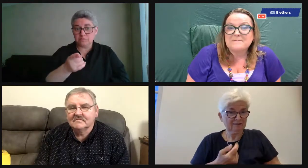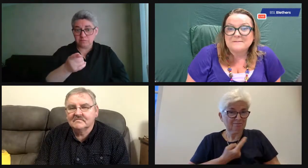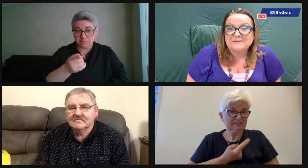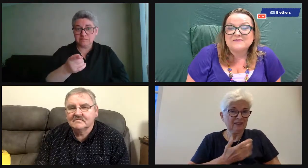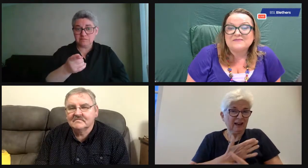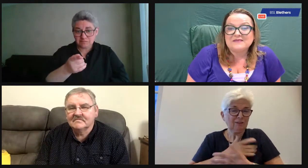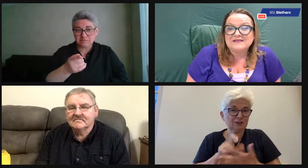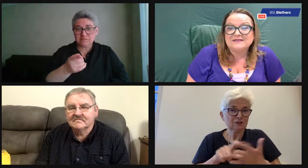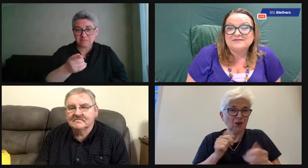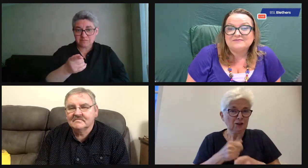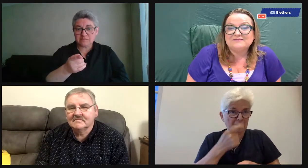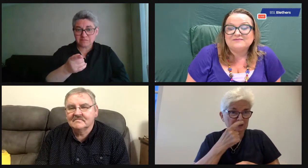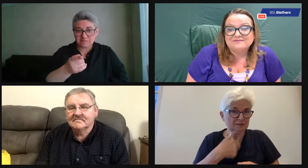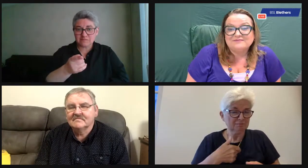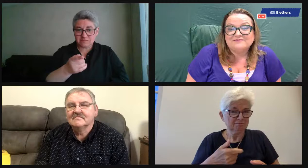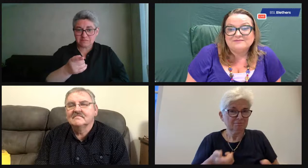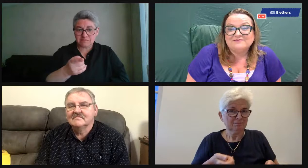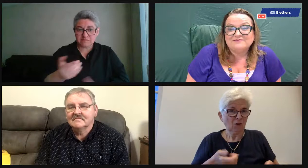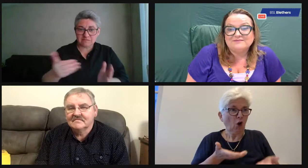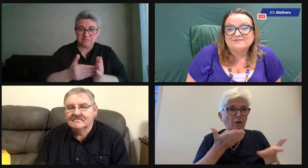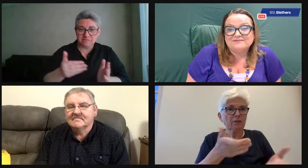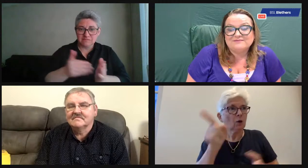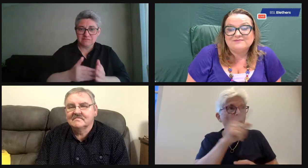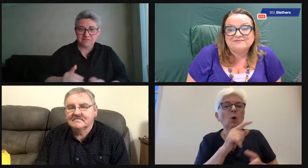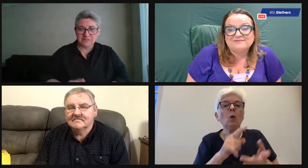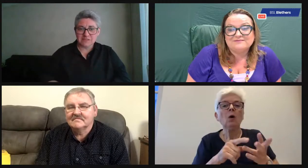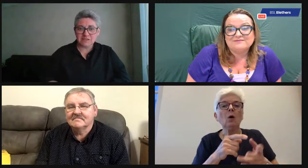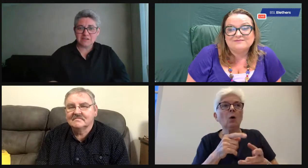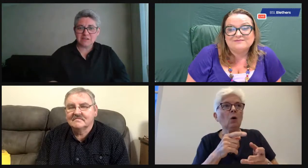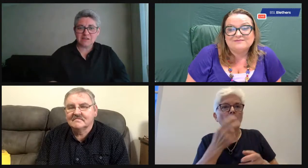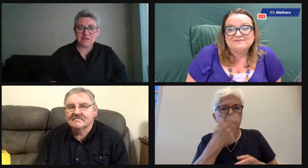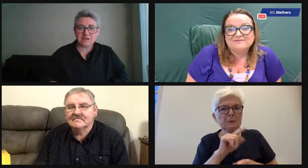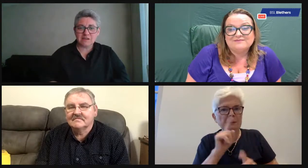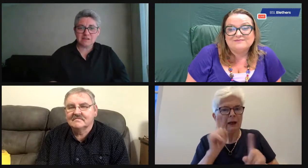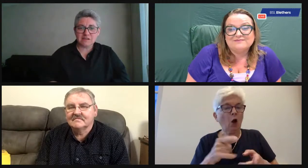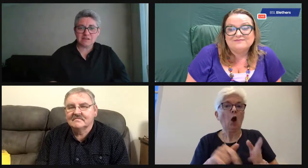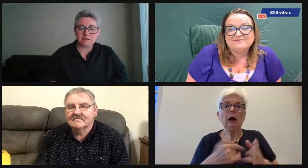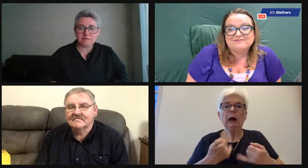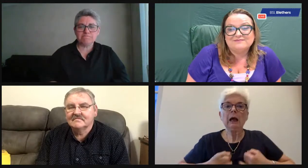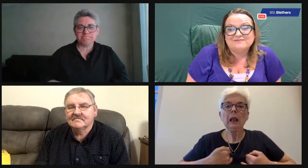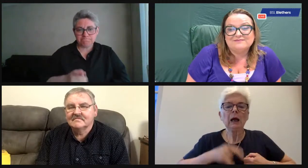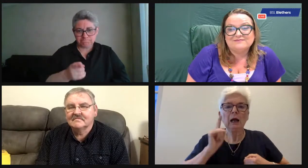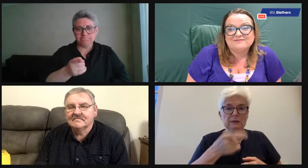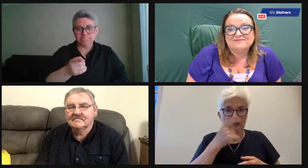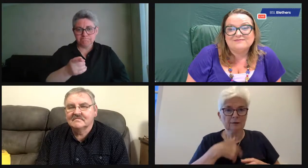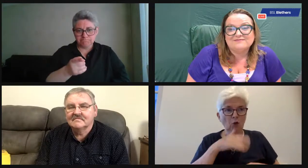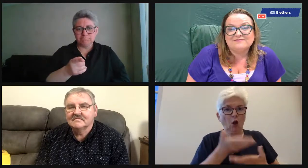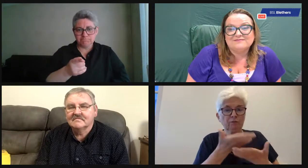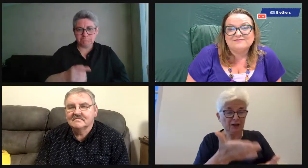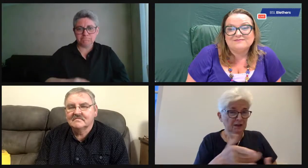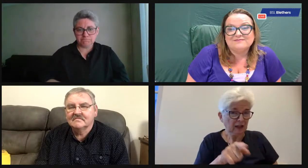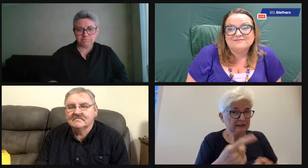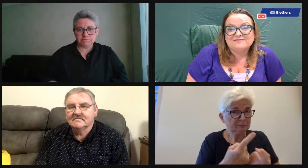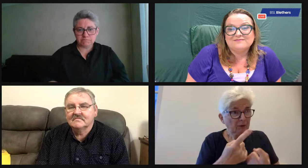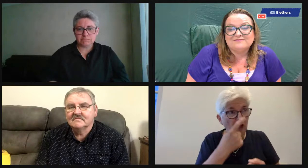walking, I think. I'd love to do dog walking. Anything. I'd like to offer dog walking to old people who